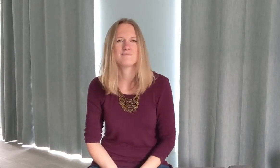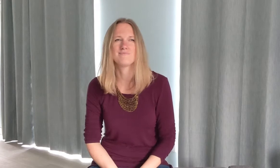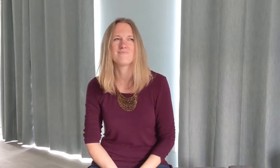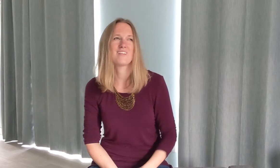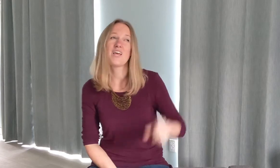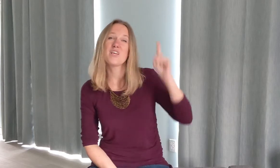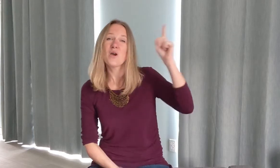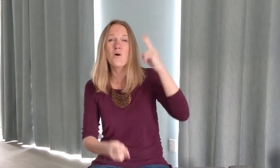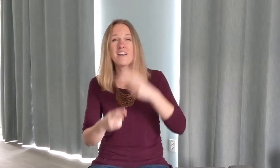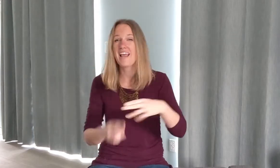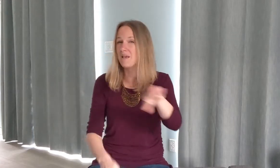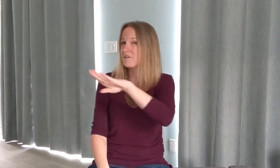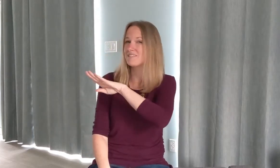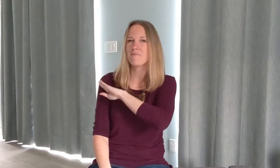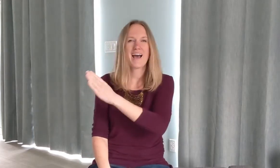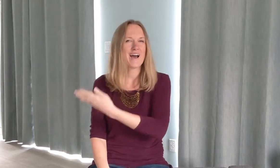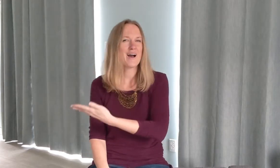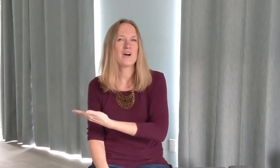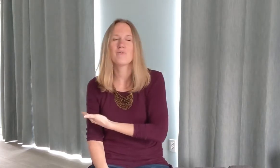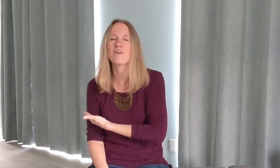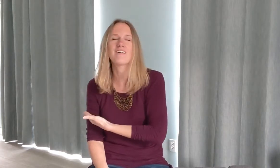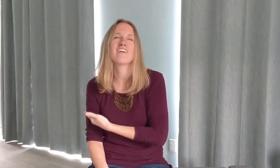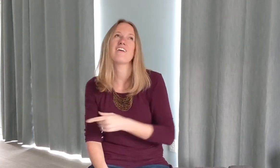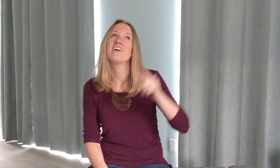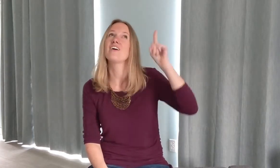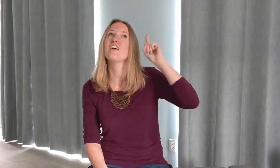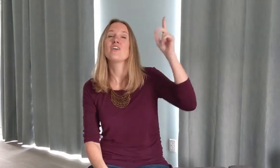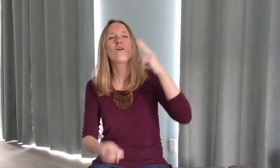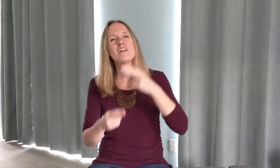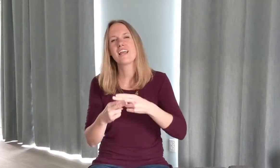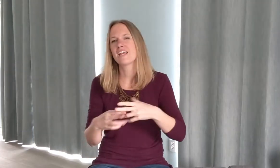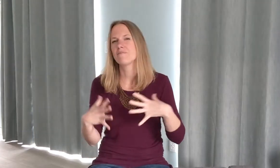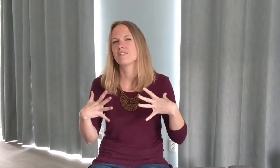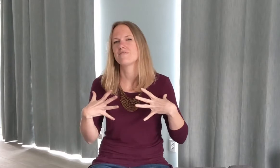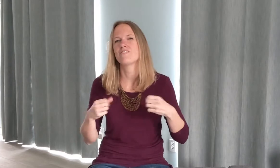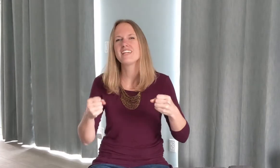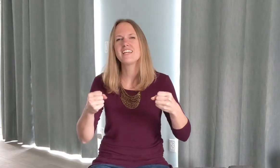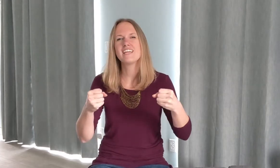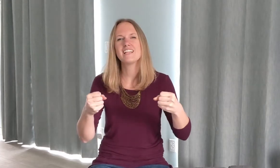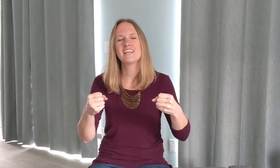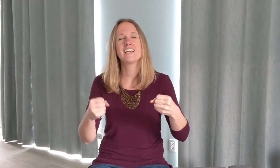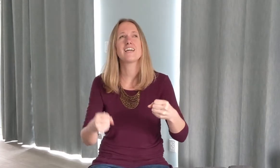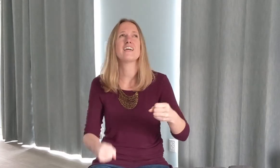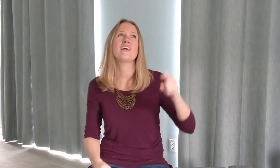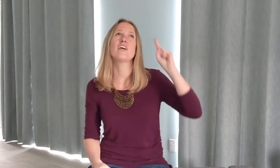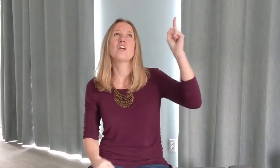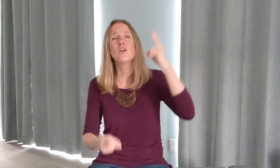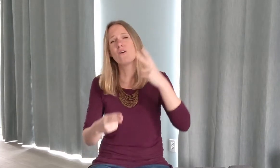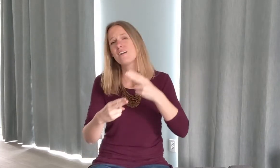Cause your name is power Your name is healing Your